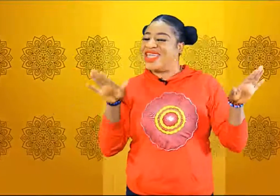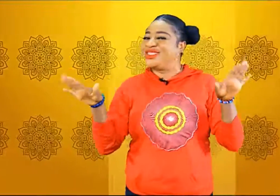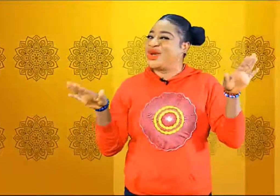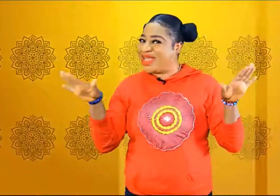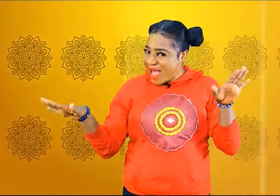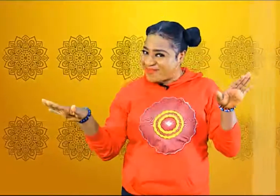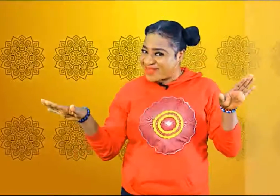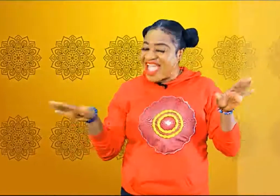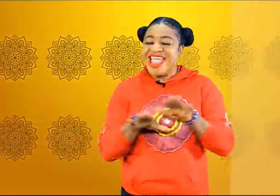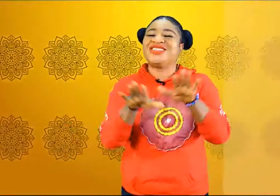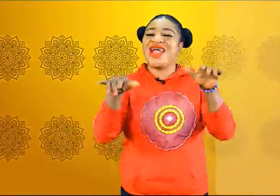enjoy enjoy